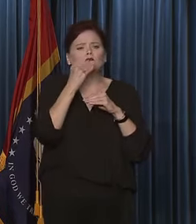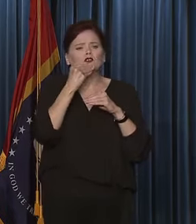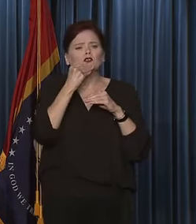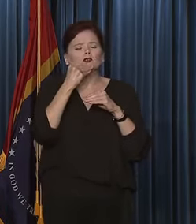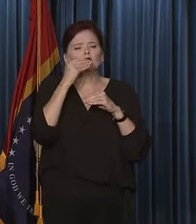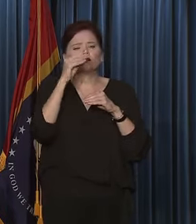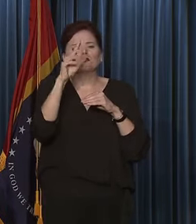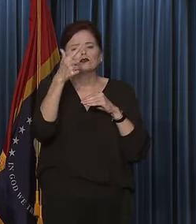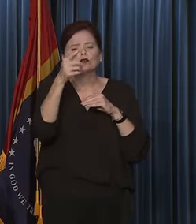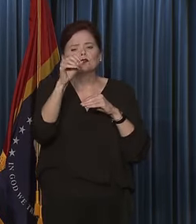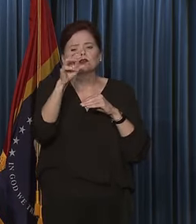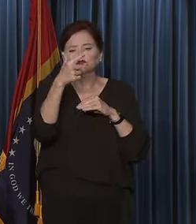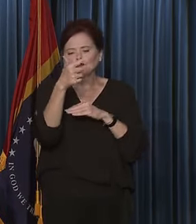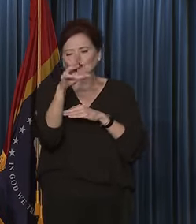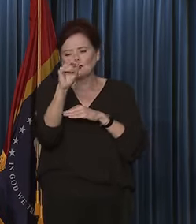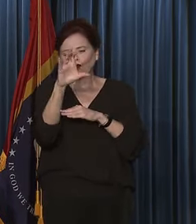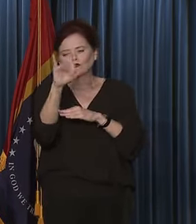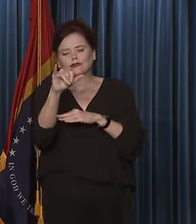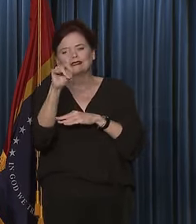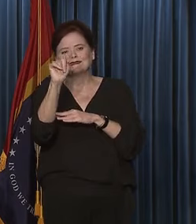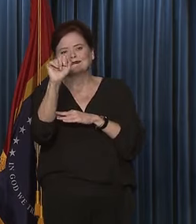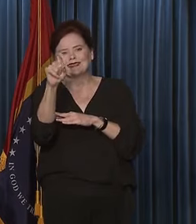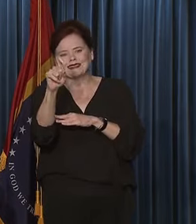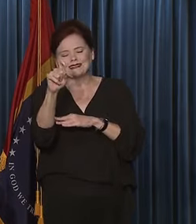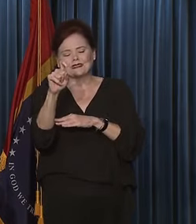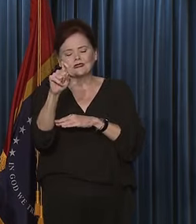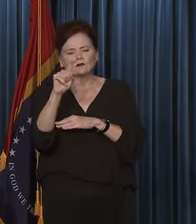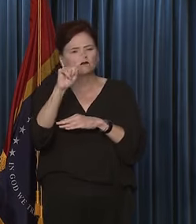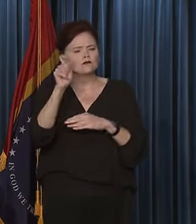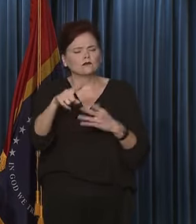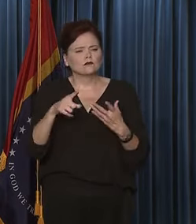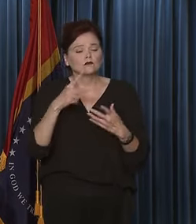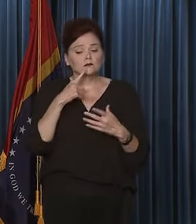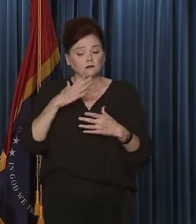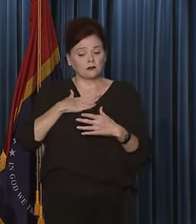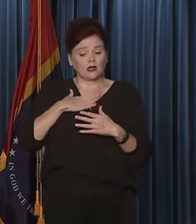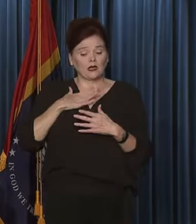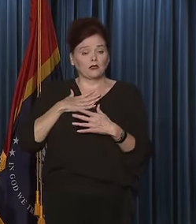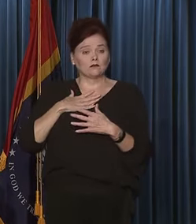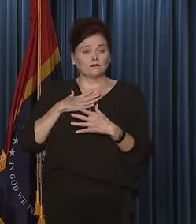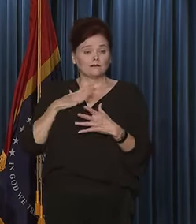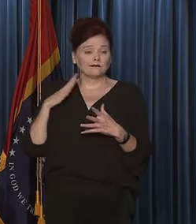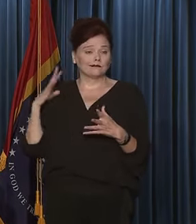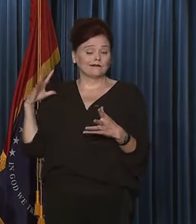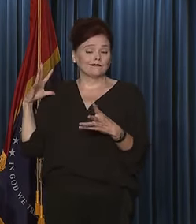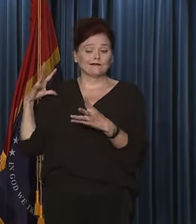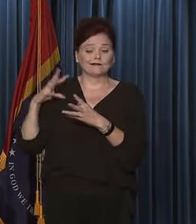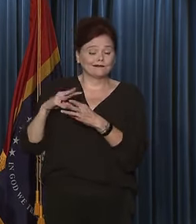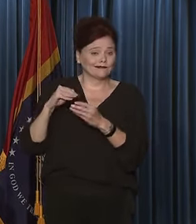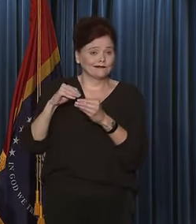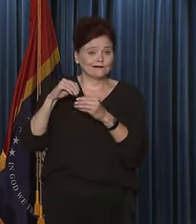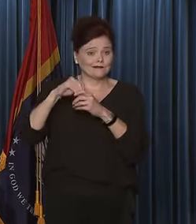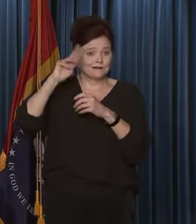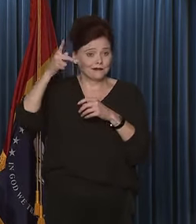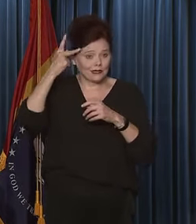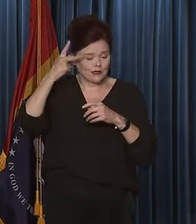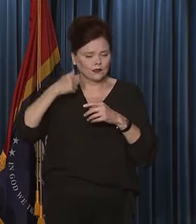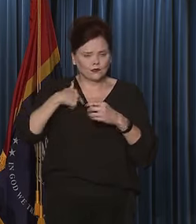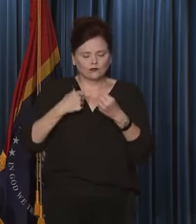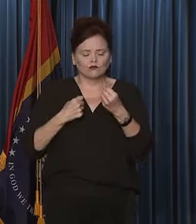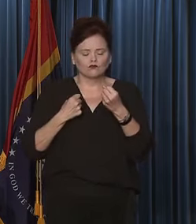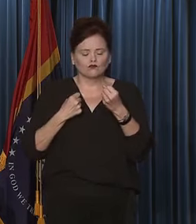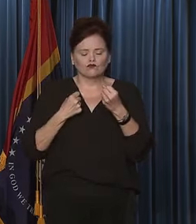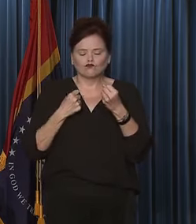grocery tax? Look, my entire career I've been strongly supportive of